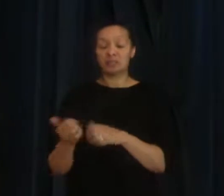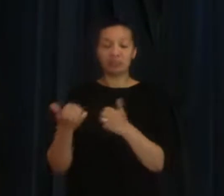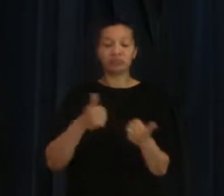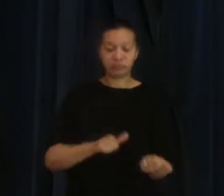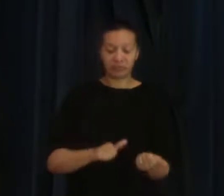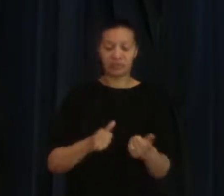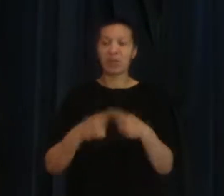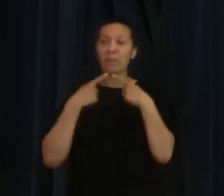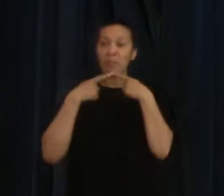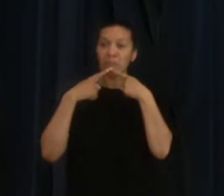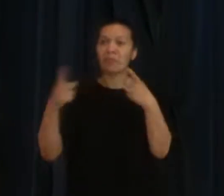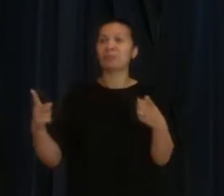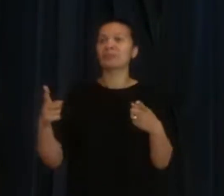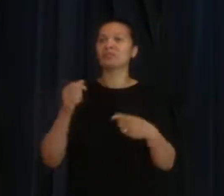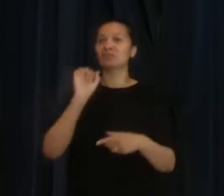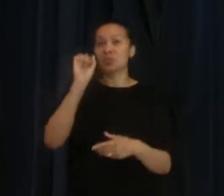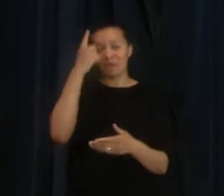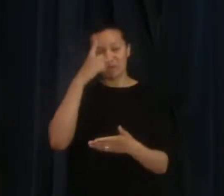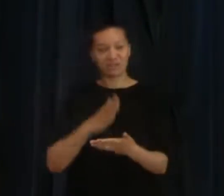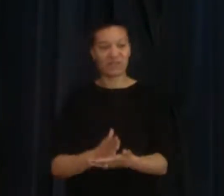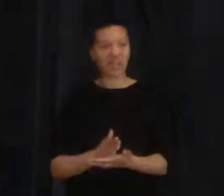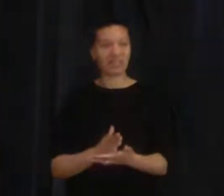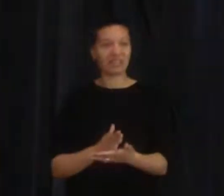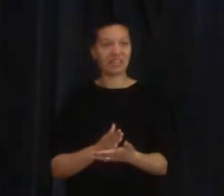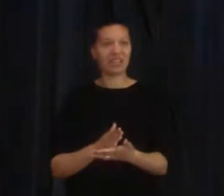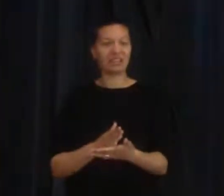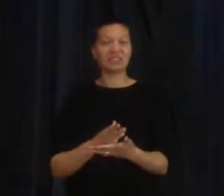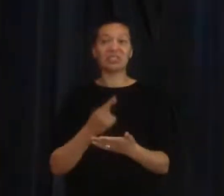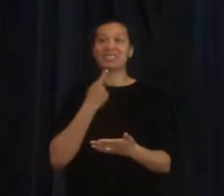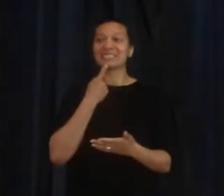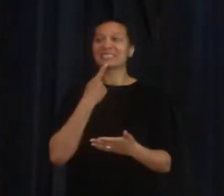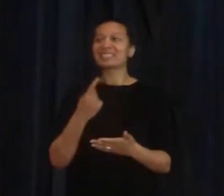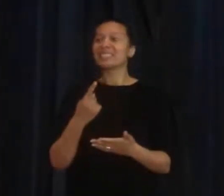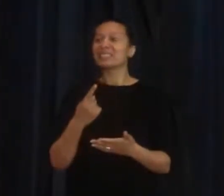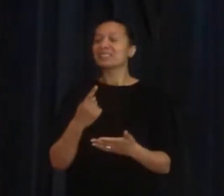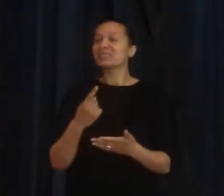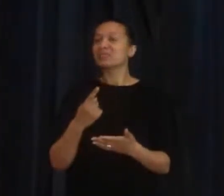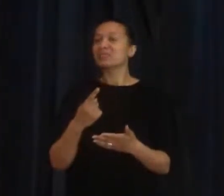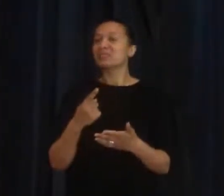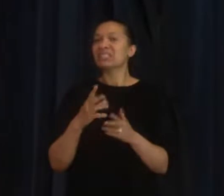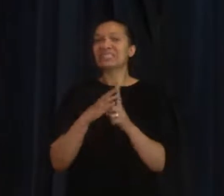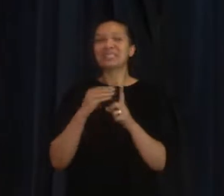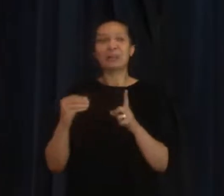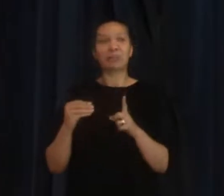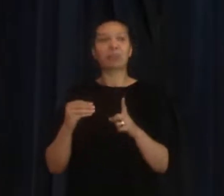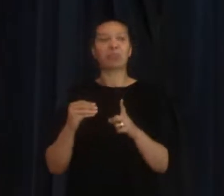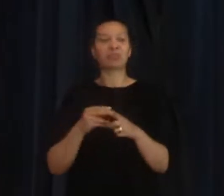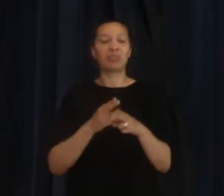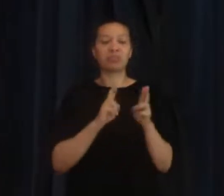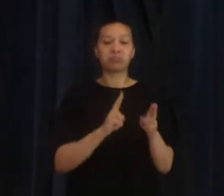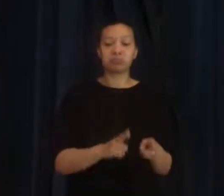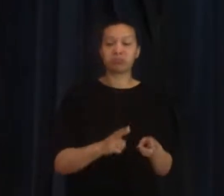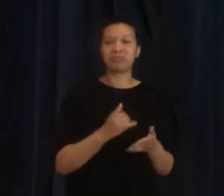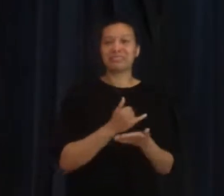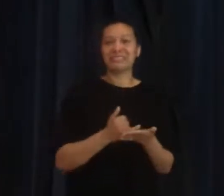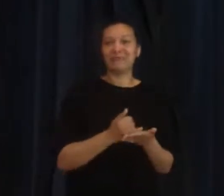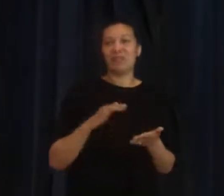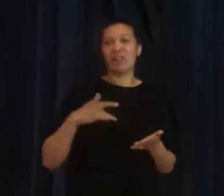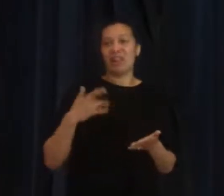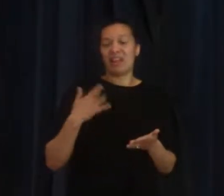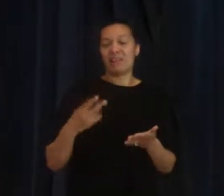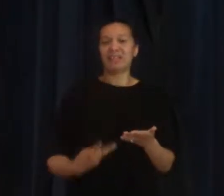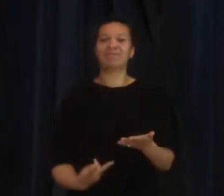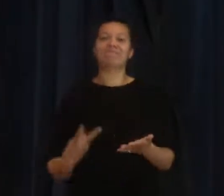of your faith. It signifies you dying to your sinful life and being raised to life